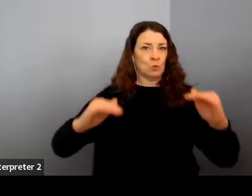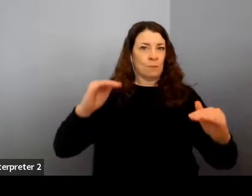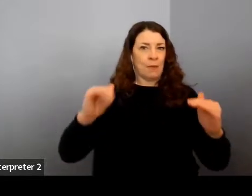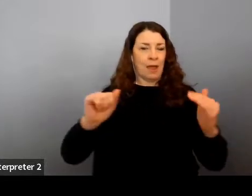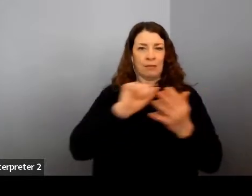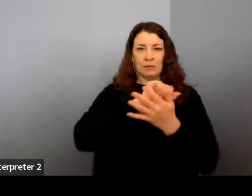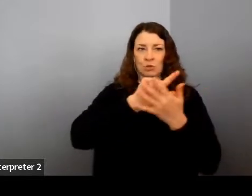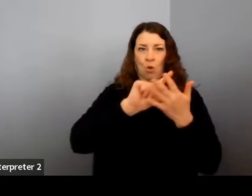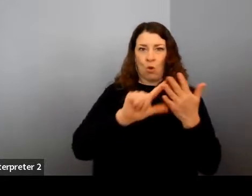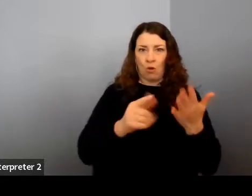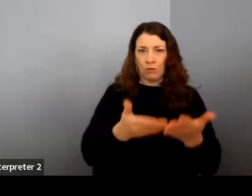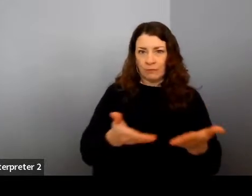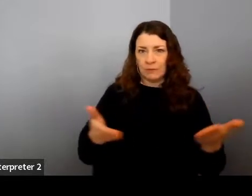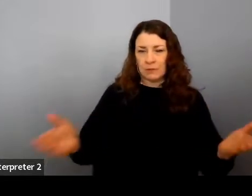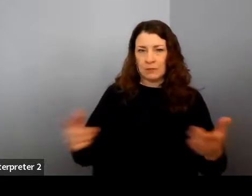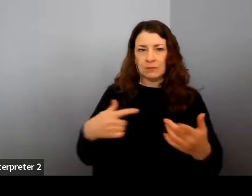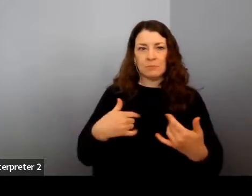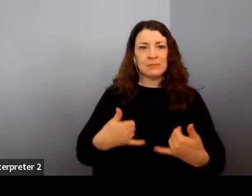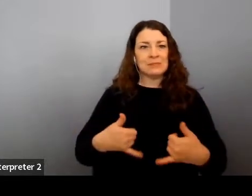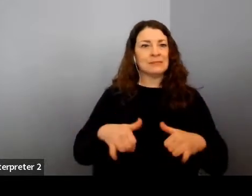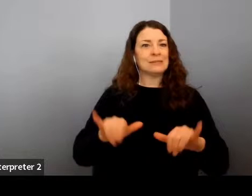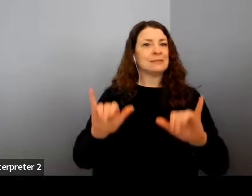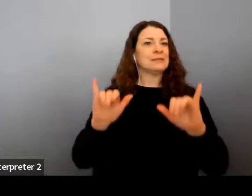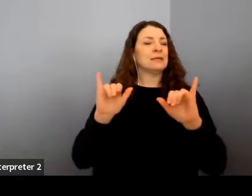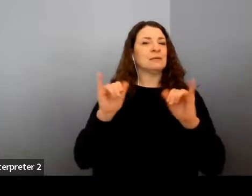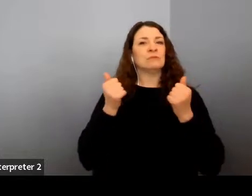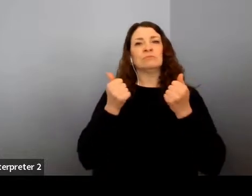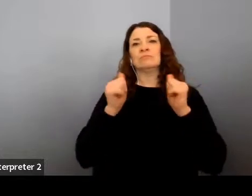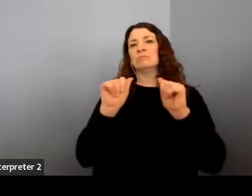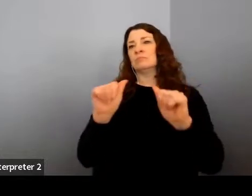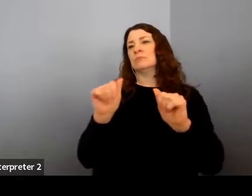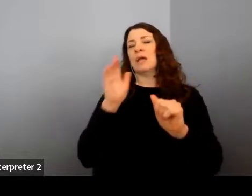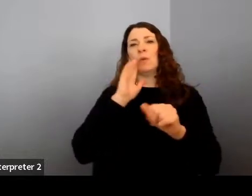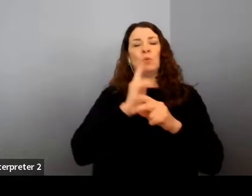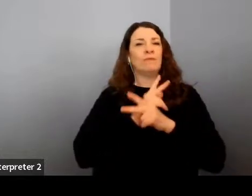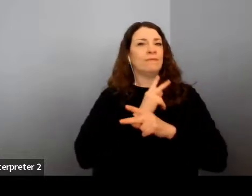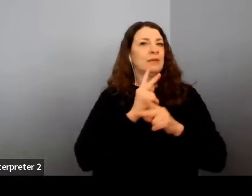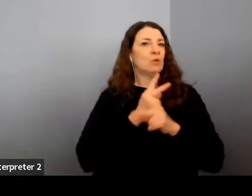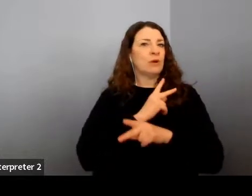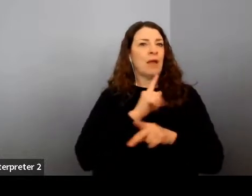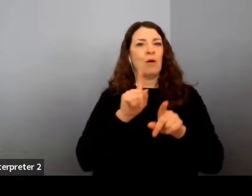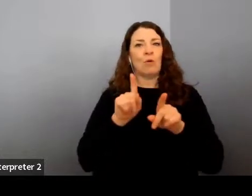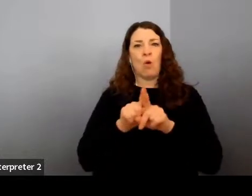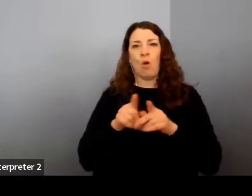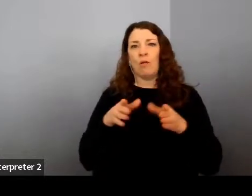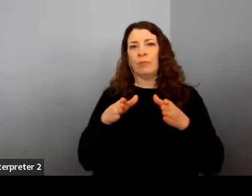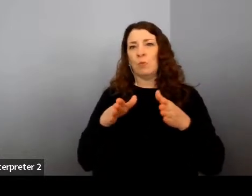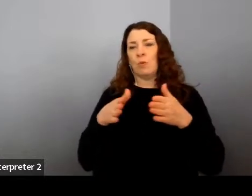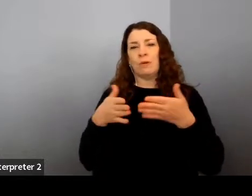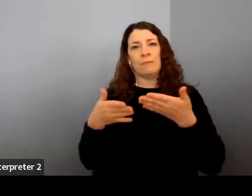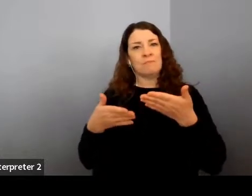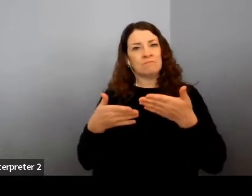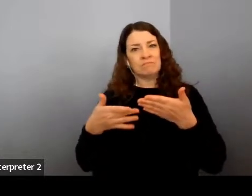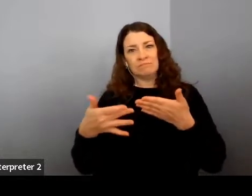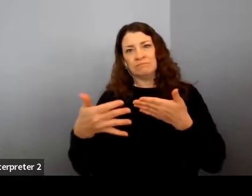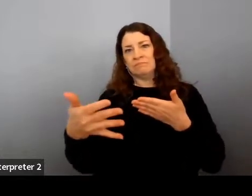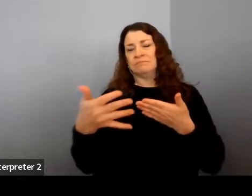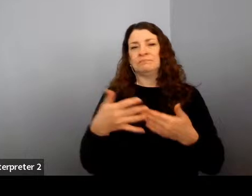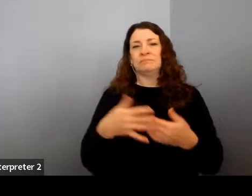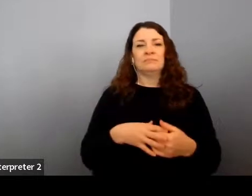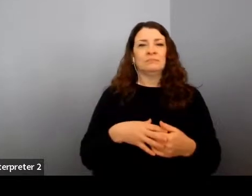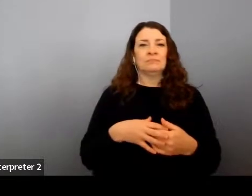still taking the leap of faith that I would be able to figure it out along the way, even if I didn't see exactly how it was going to work in the moment.